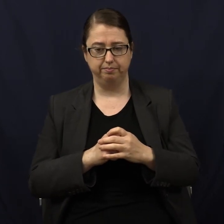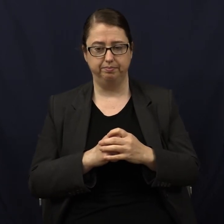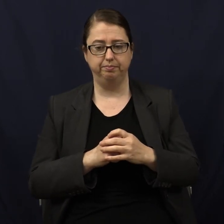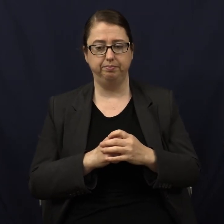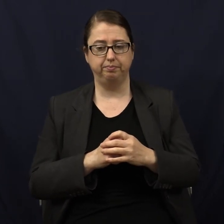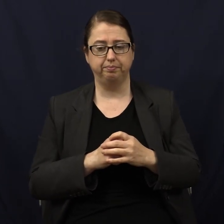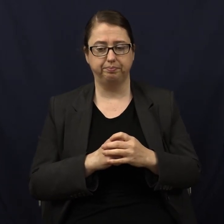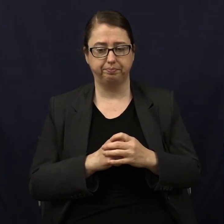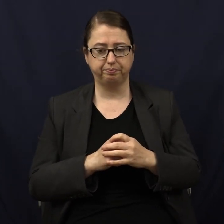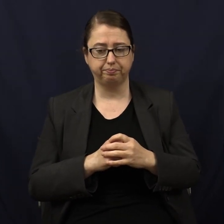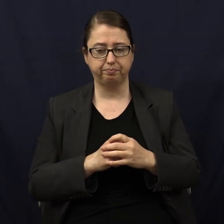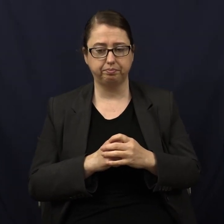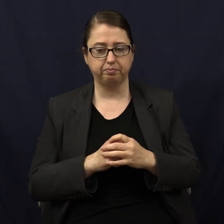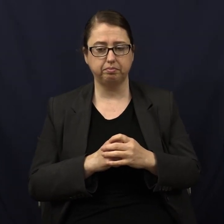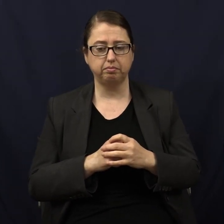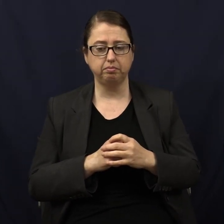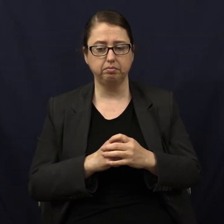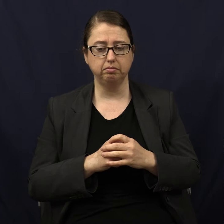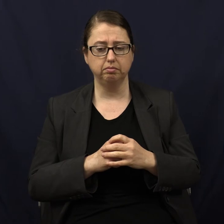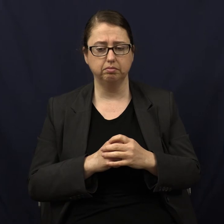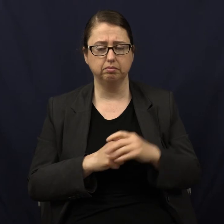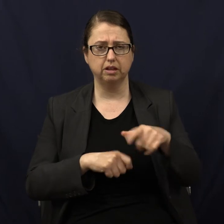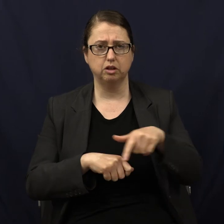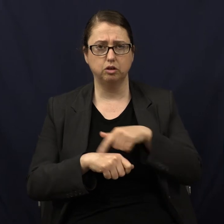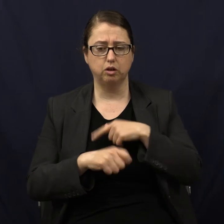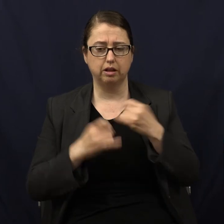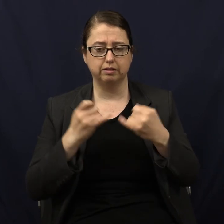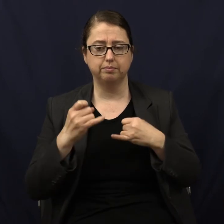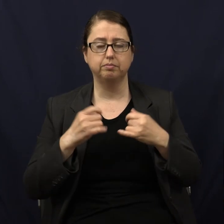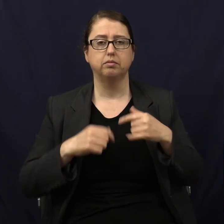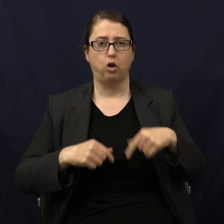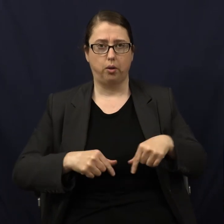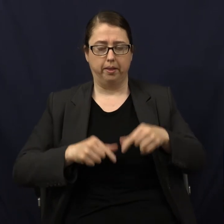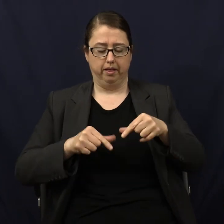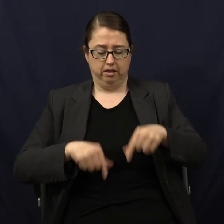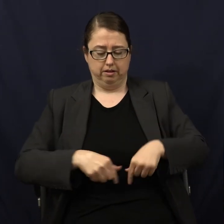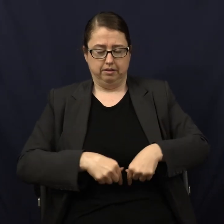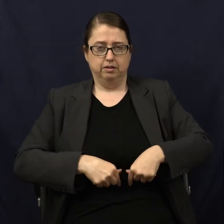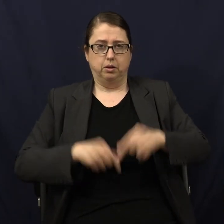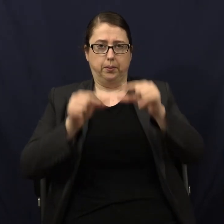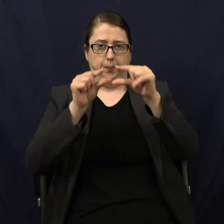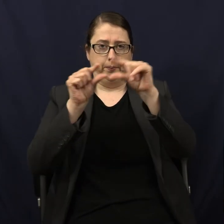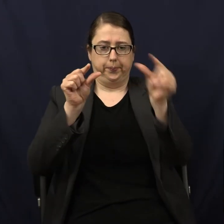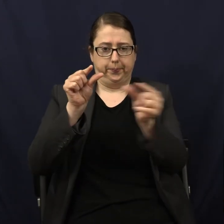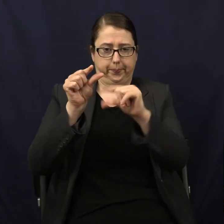thing? What's the long stringy thing? Intestines. What are they for?